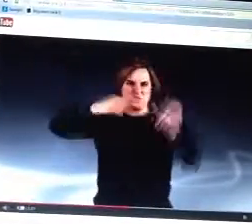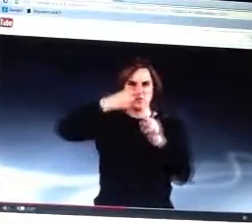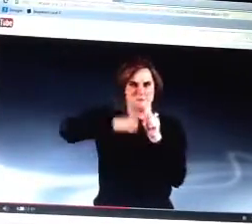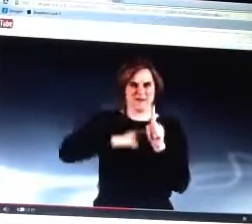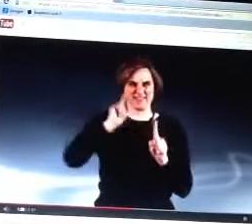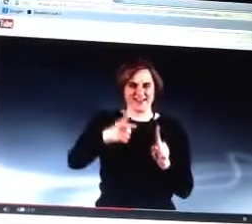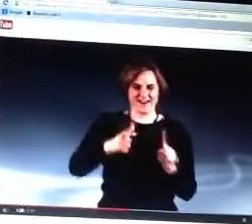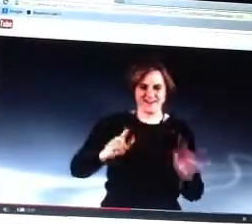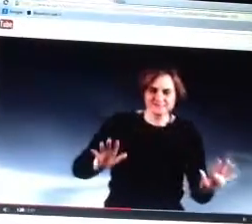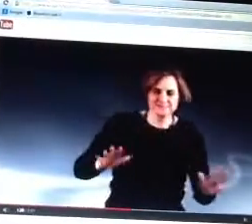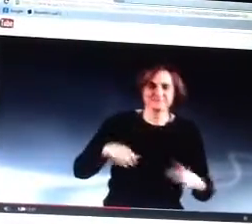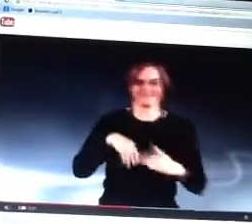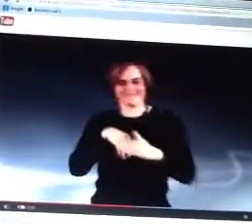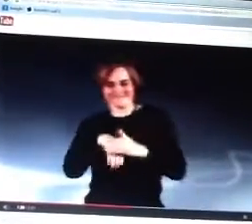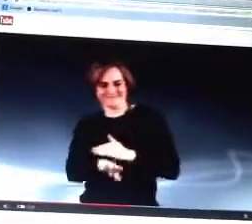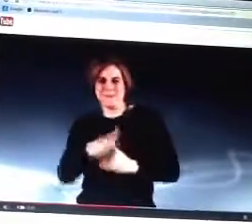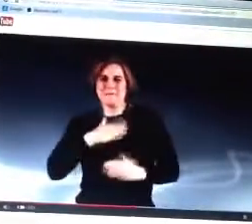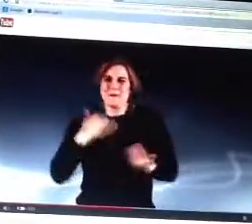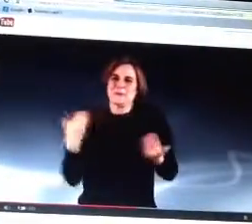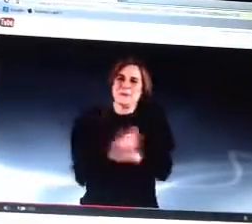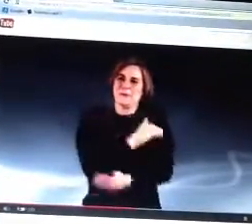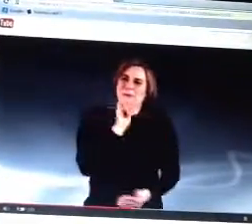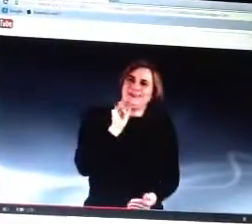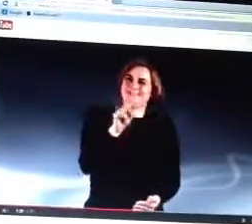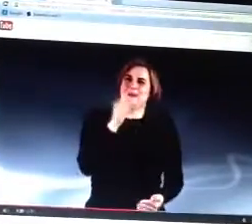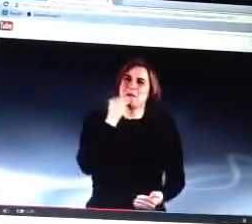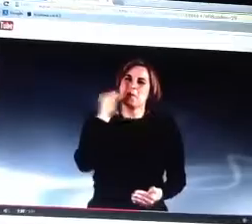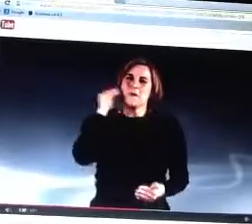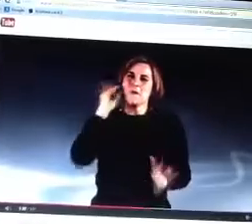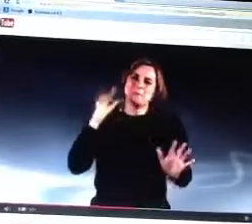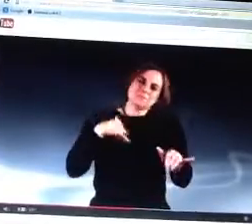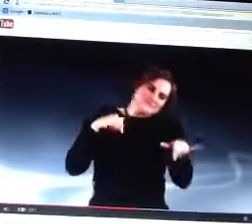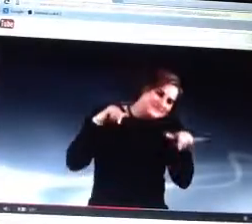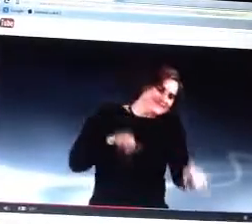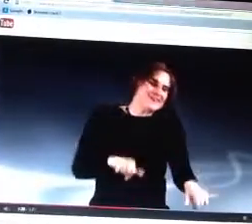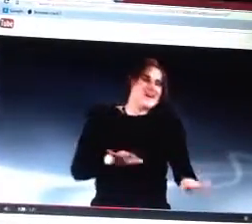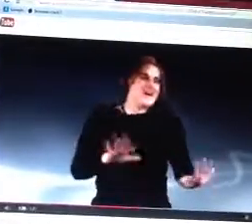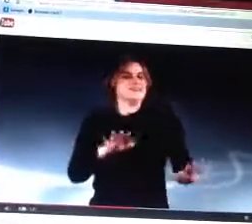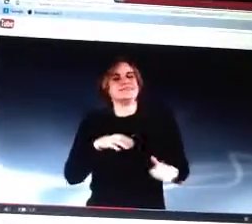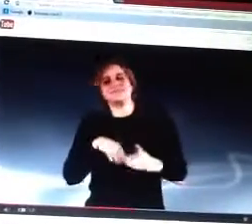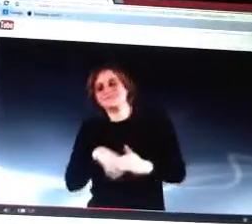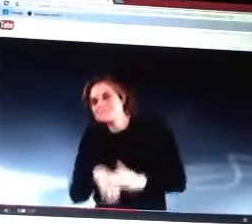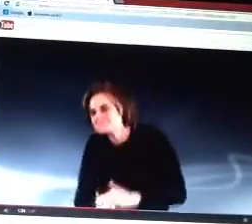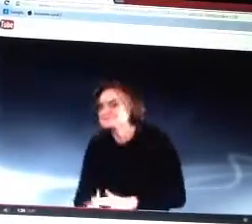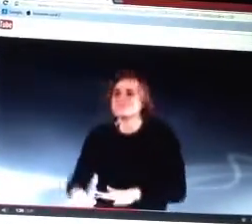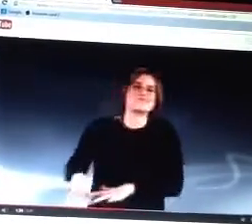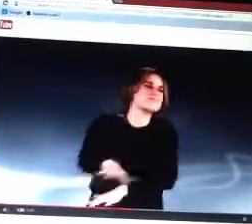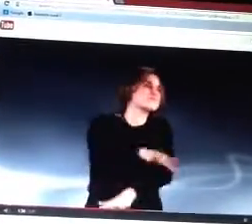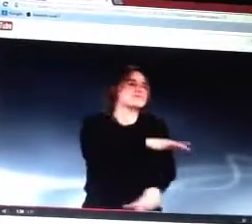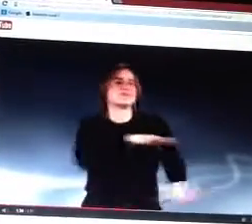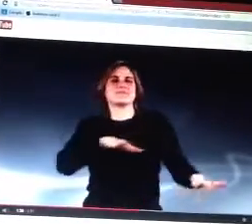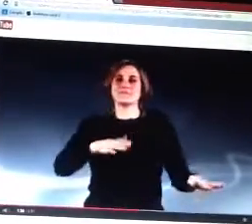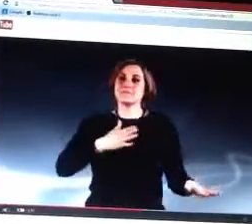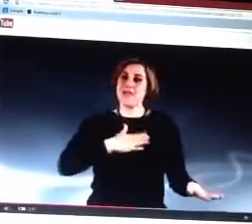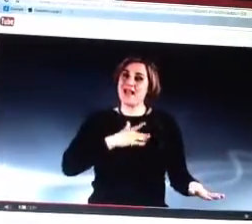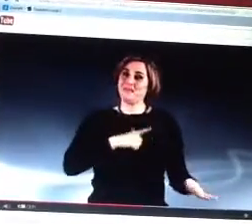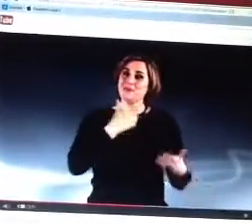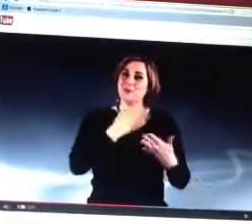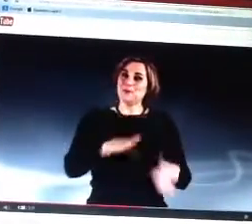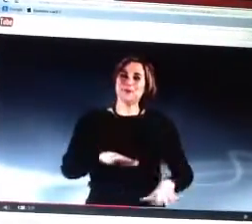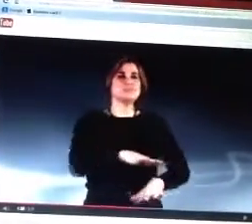South Dakota. A month later, I was back in my new home, my permanent home.